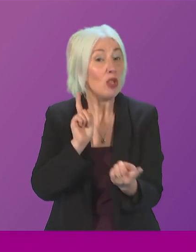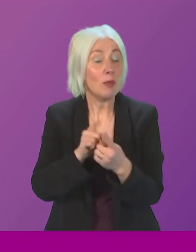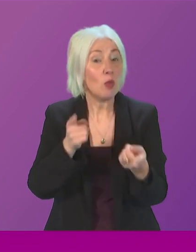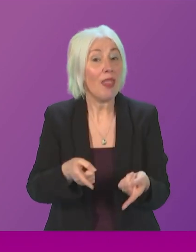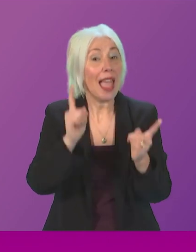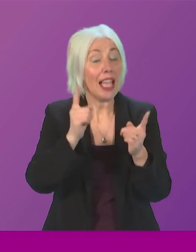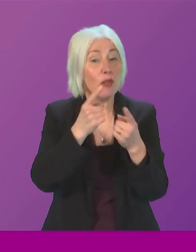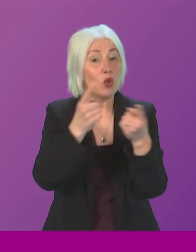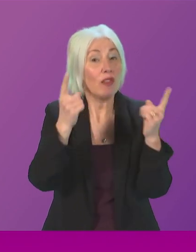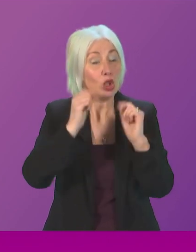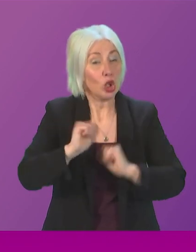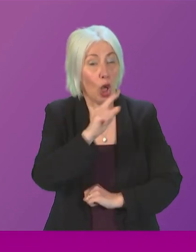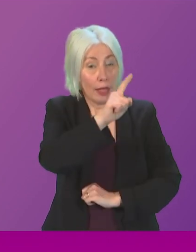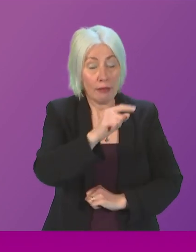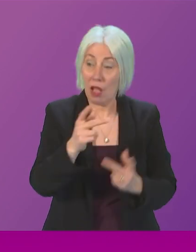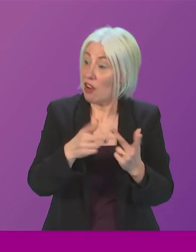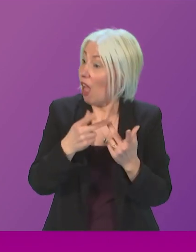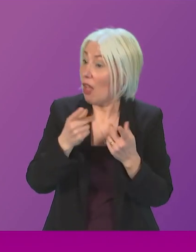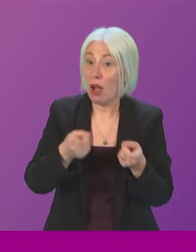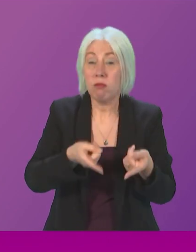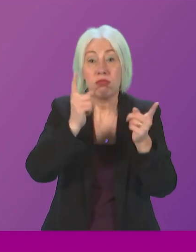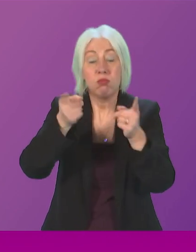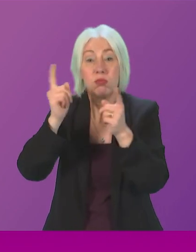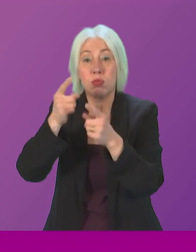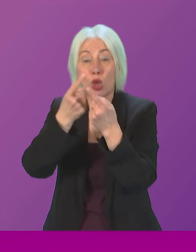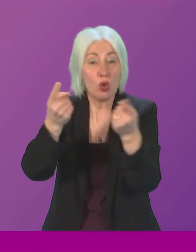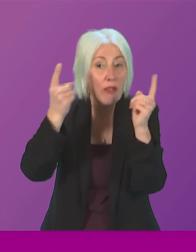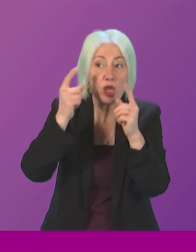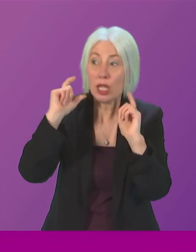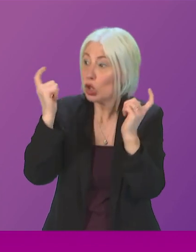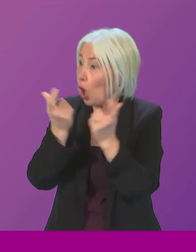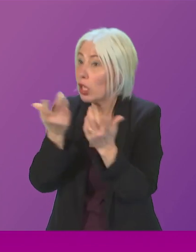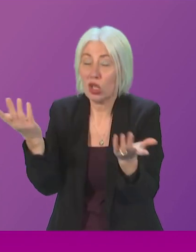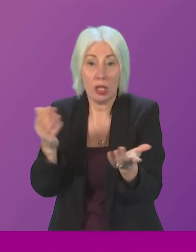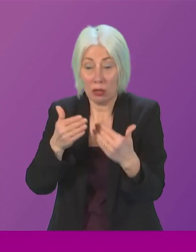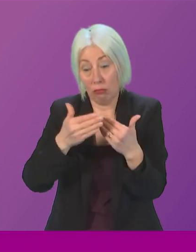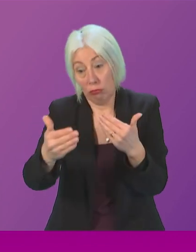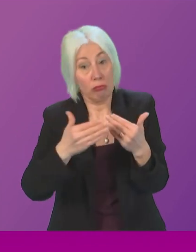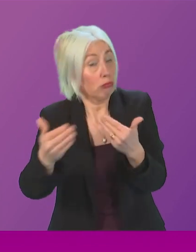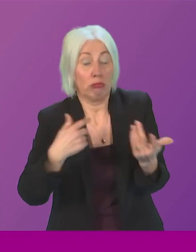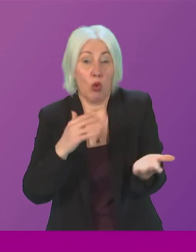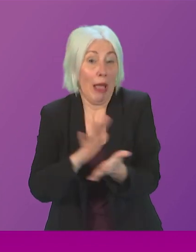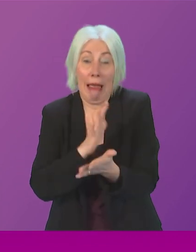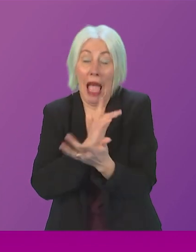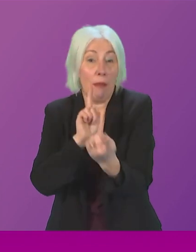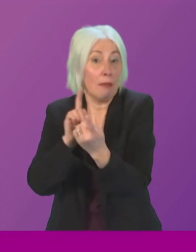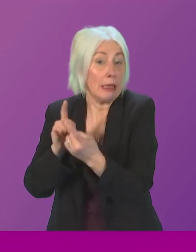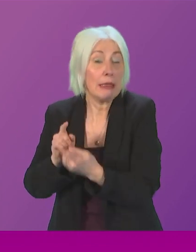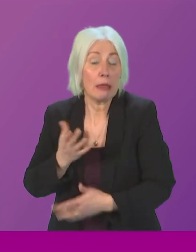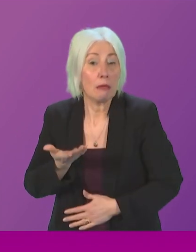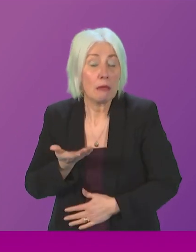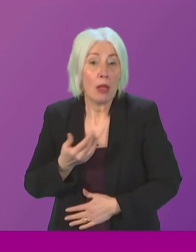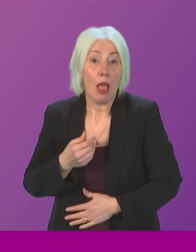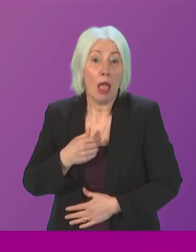Mapstone and other university and college principals in the course of the coming weeks and months and years to come because I do take her